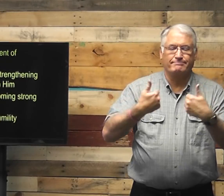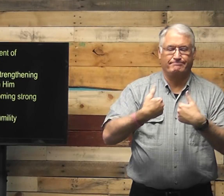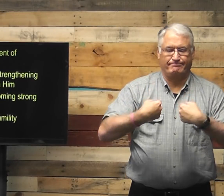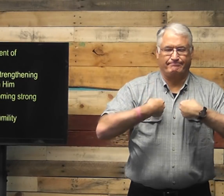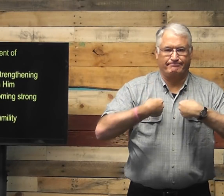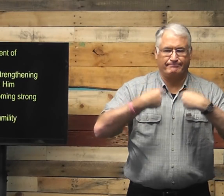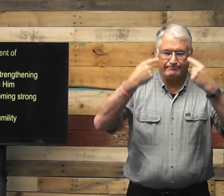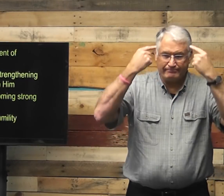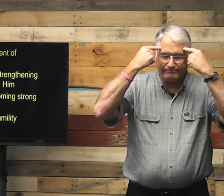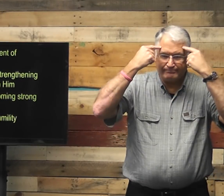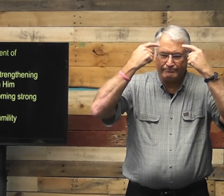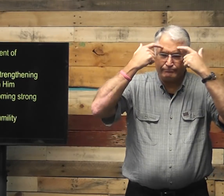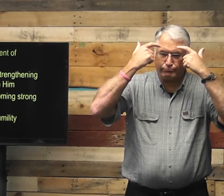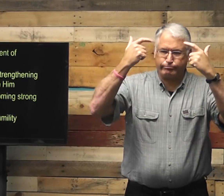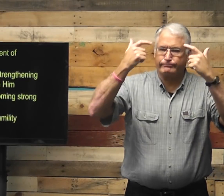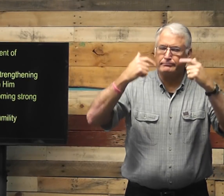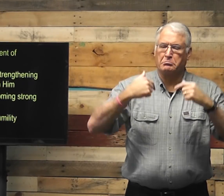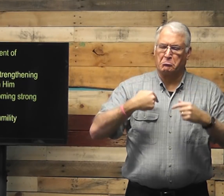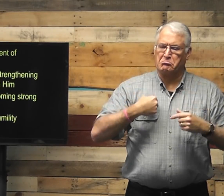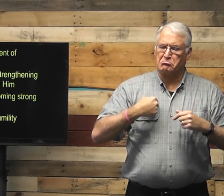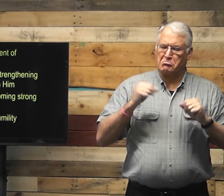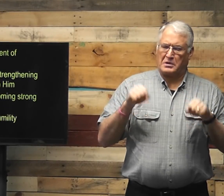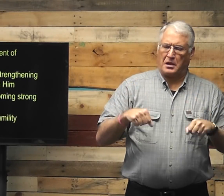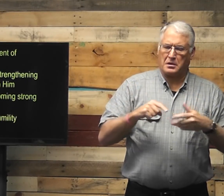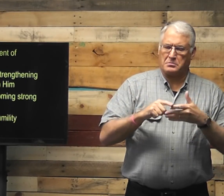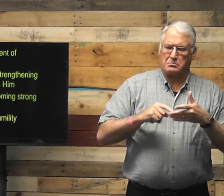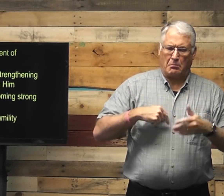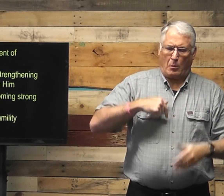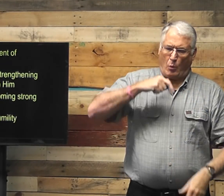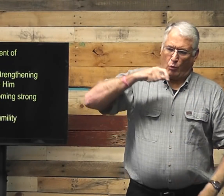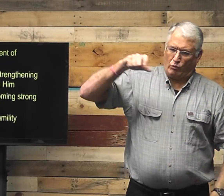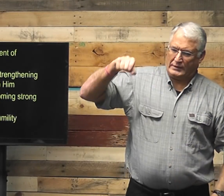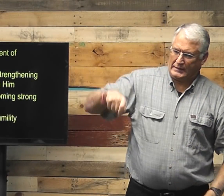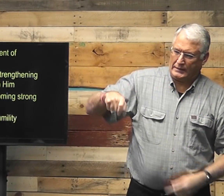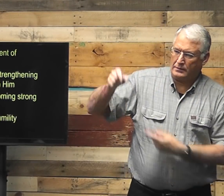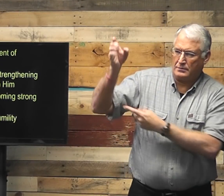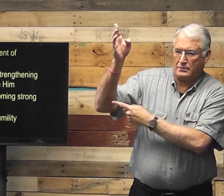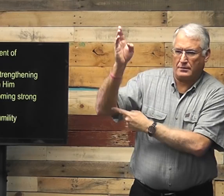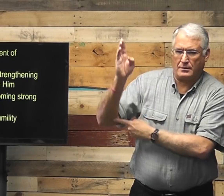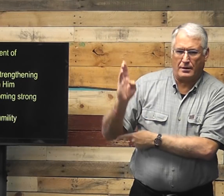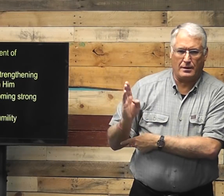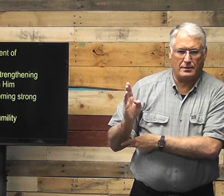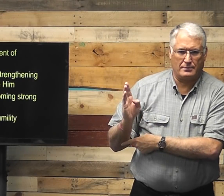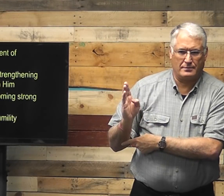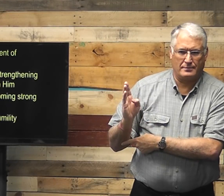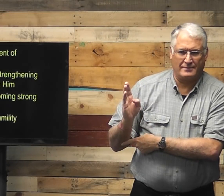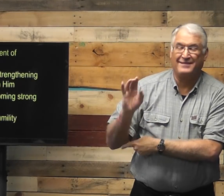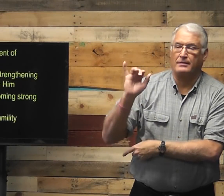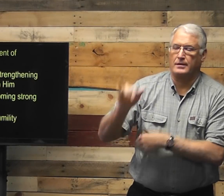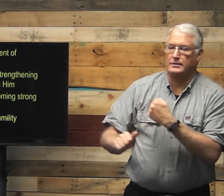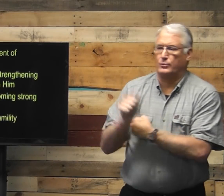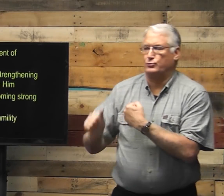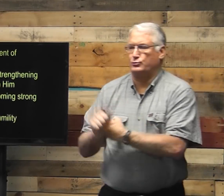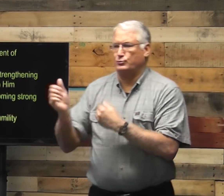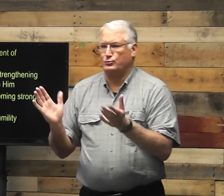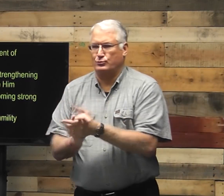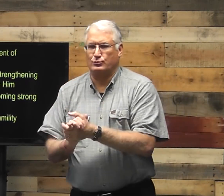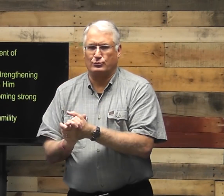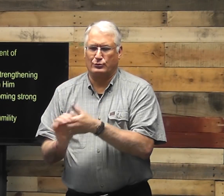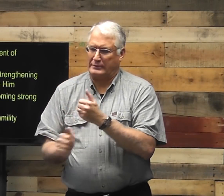we're focused on the me, thinking that I can, I don't need God, that is very